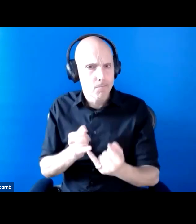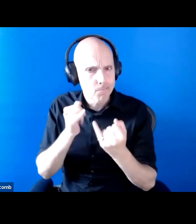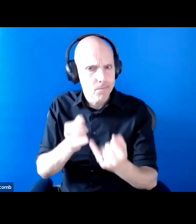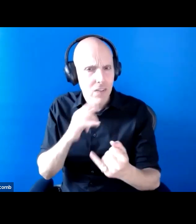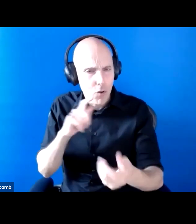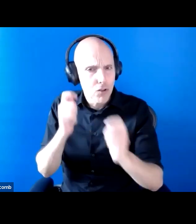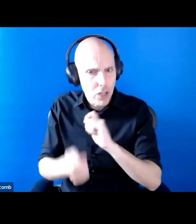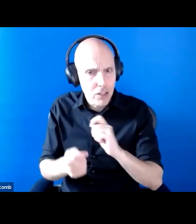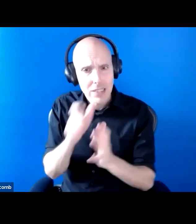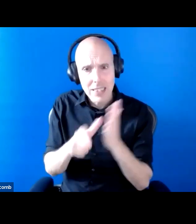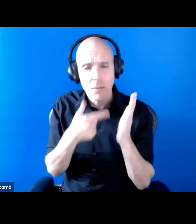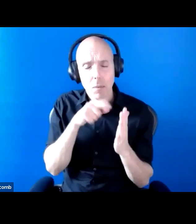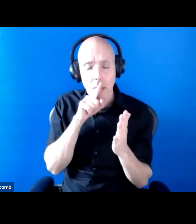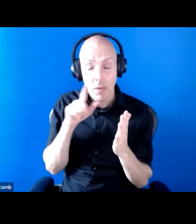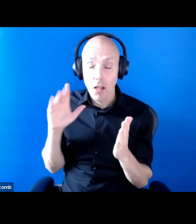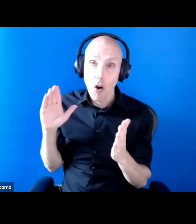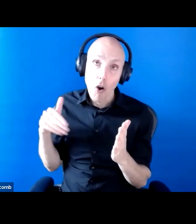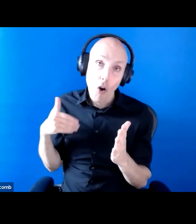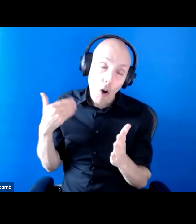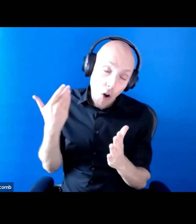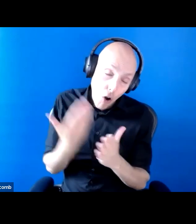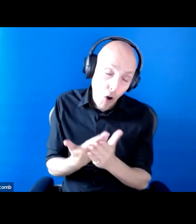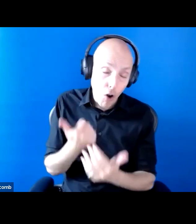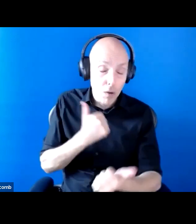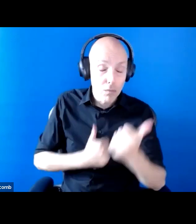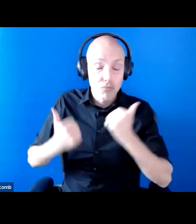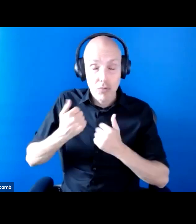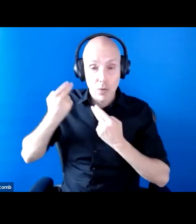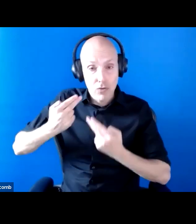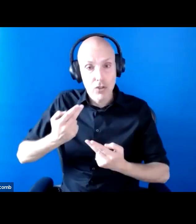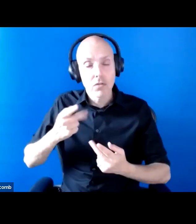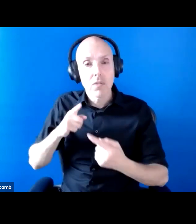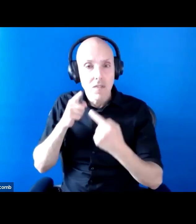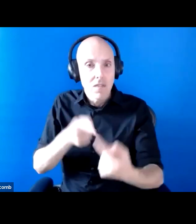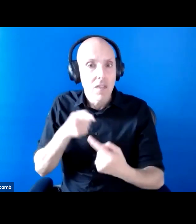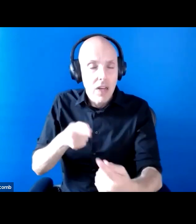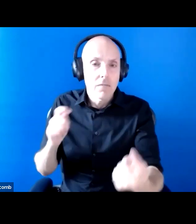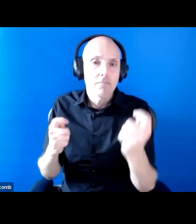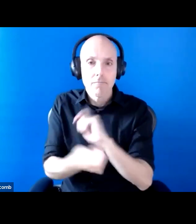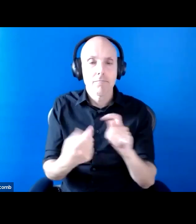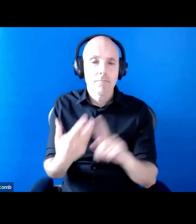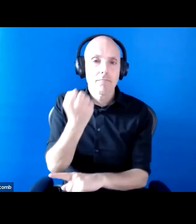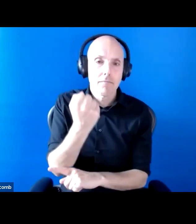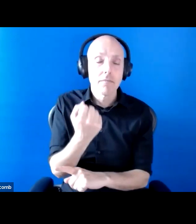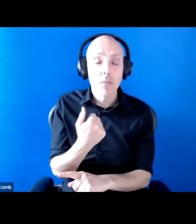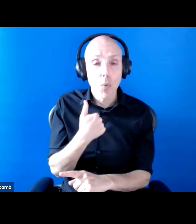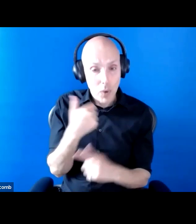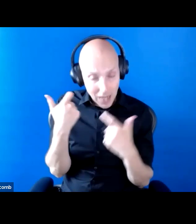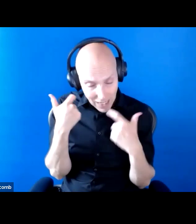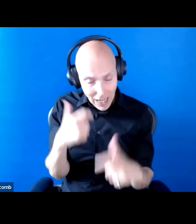people have a long and proud tradition of fighting for change. And we will continue that, however bleak the situation.